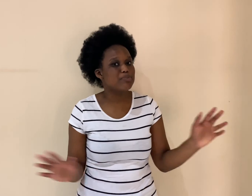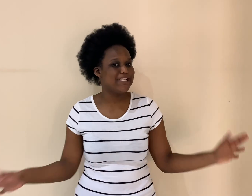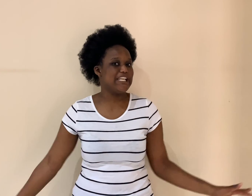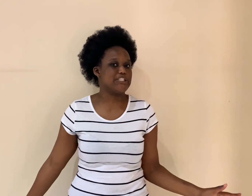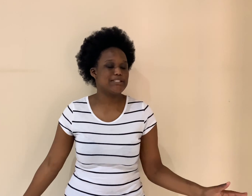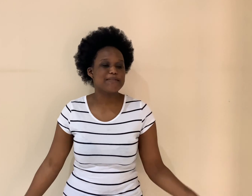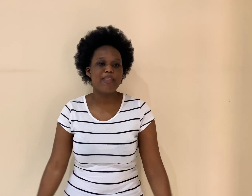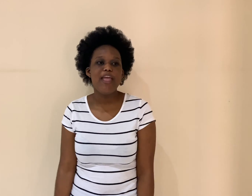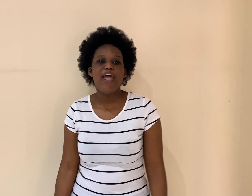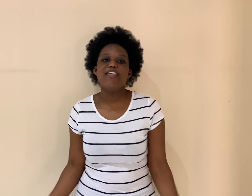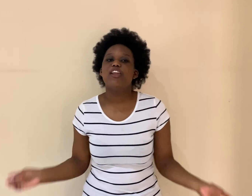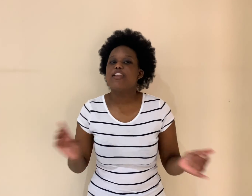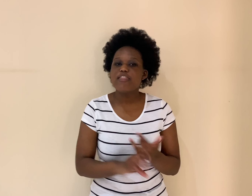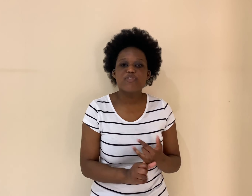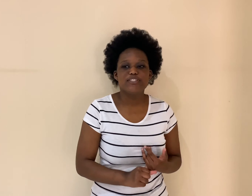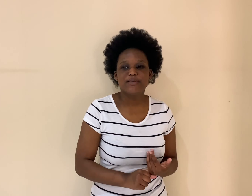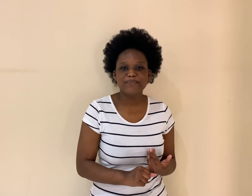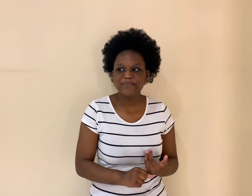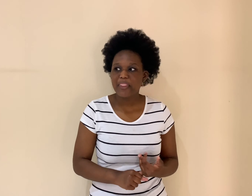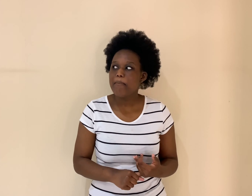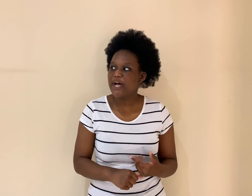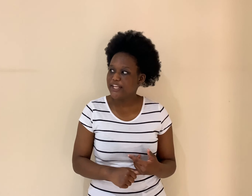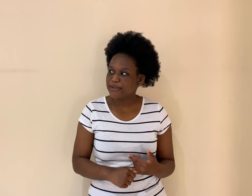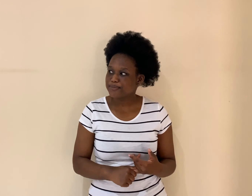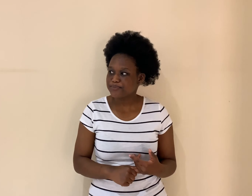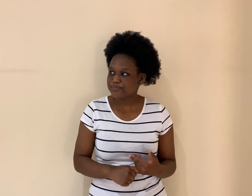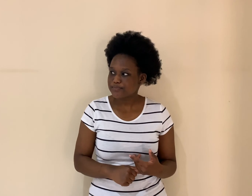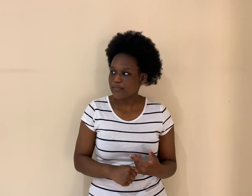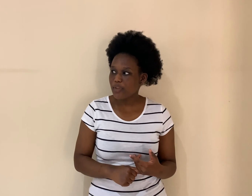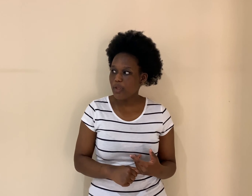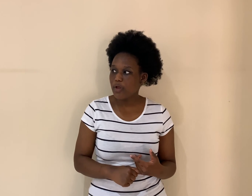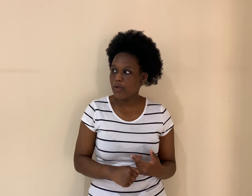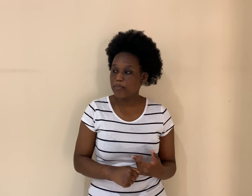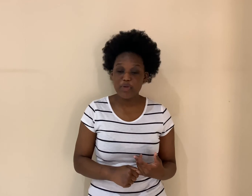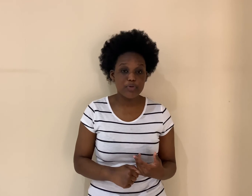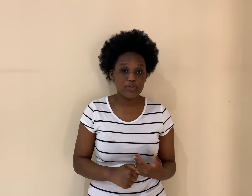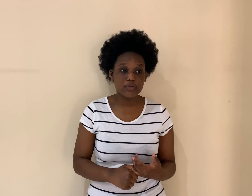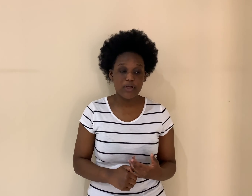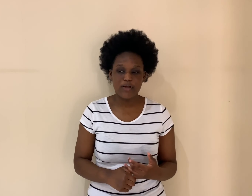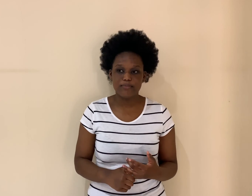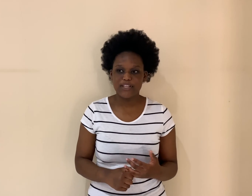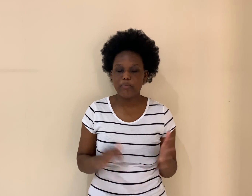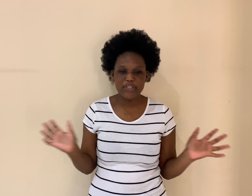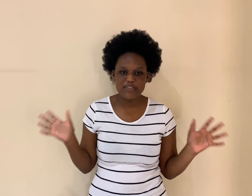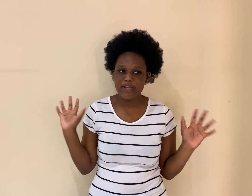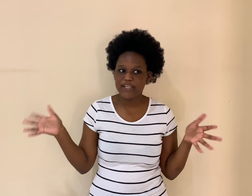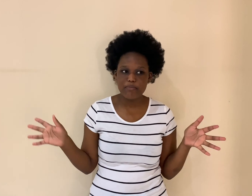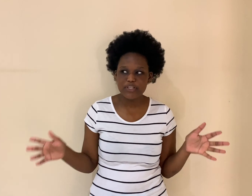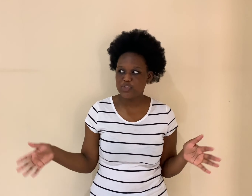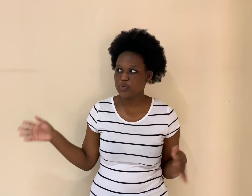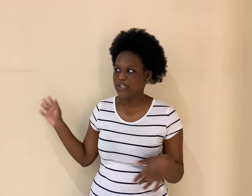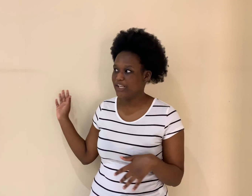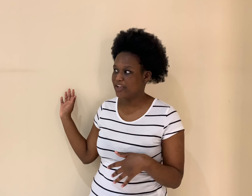plantations. And another reason, mining. People, mining companies will clear